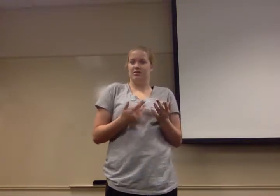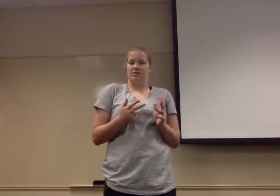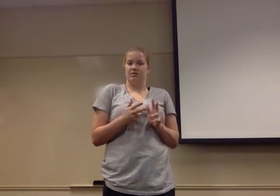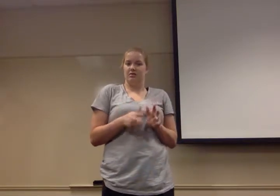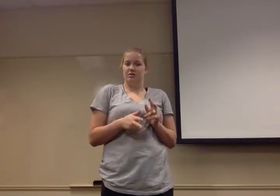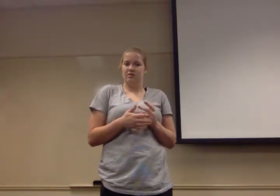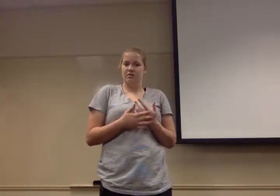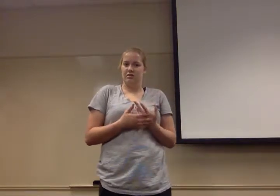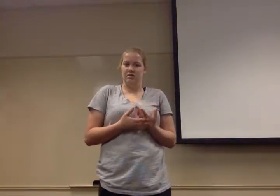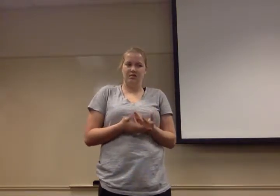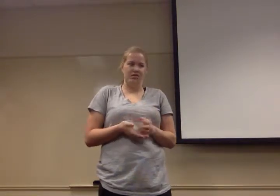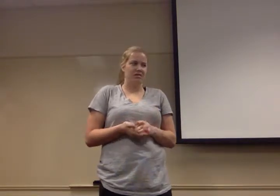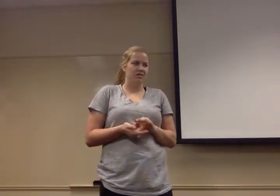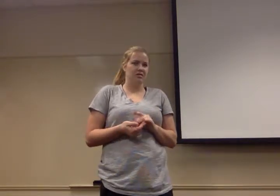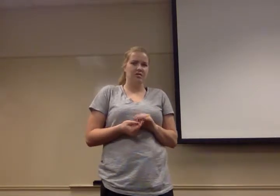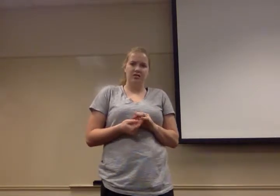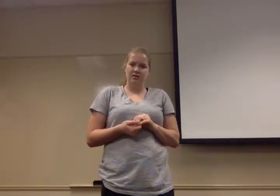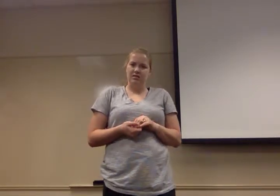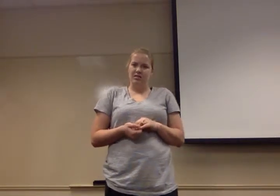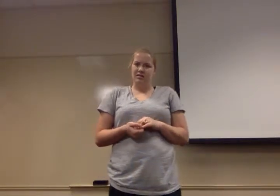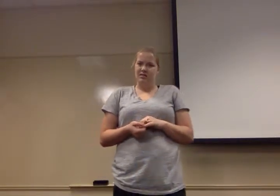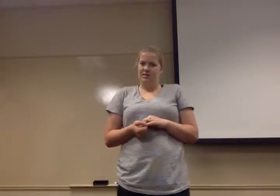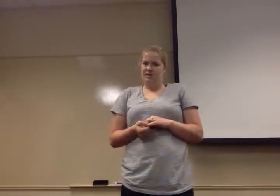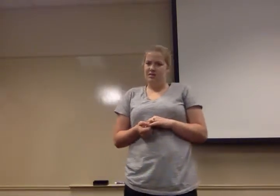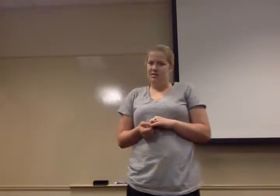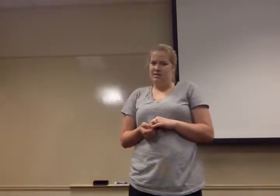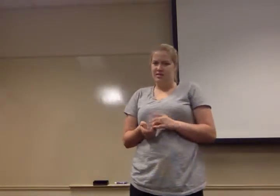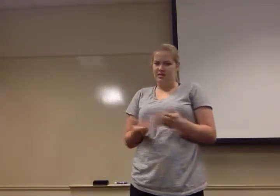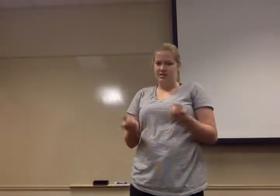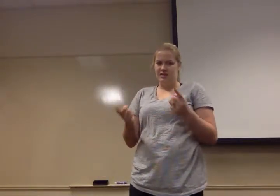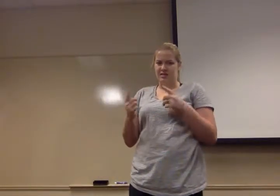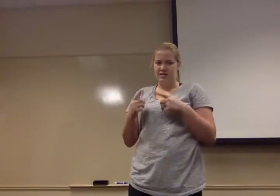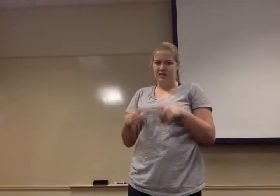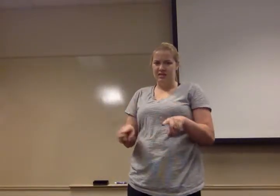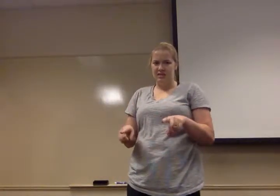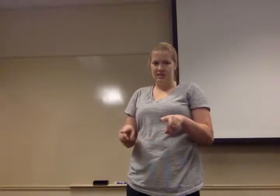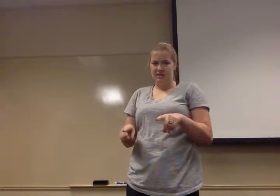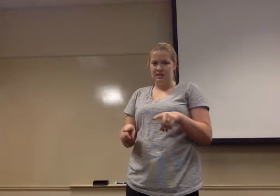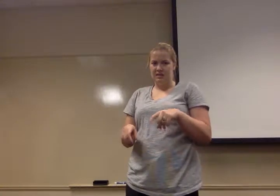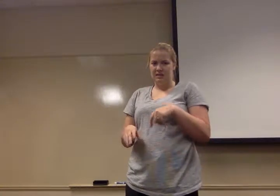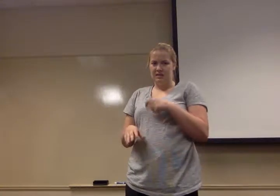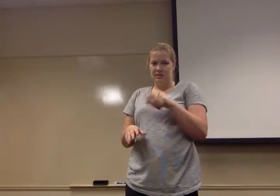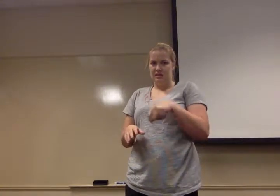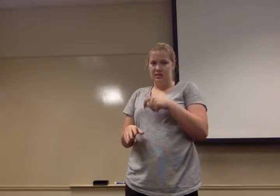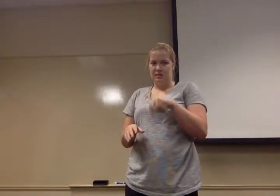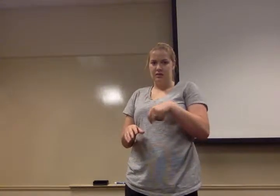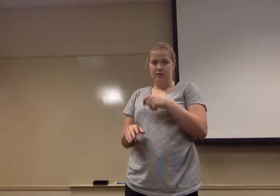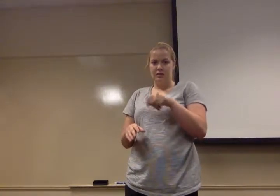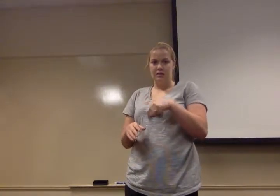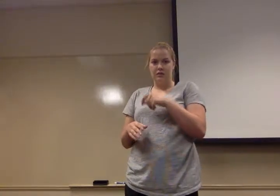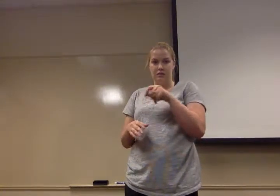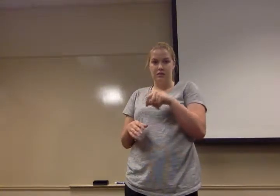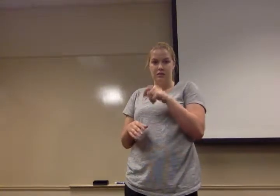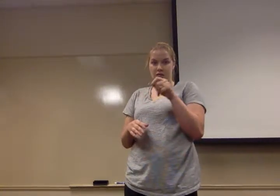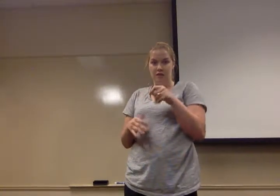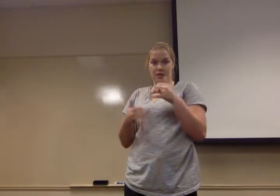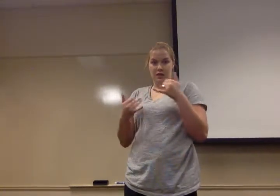Because you may notice that what's actually happening is that the egg is unscrambling itself. And you'll now see the yolk and the white have